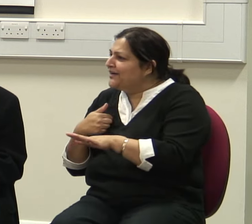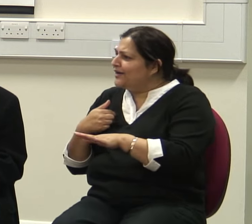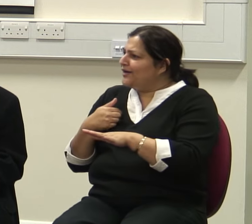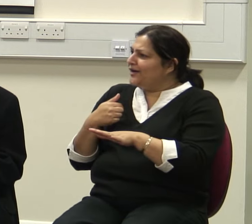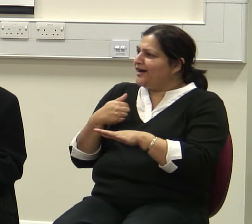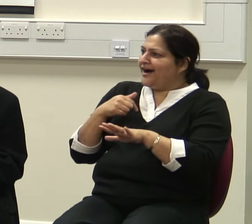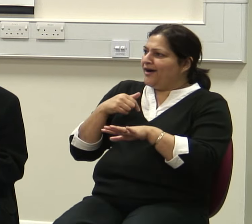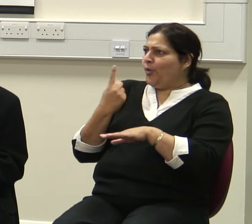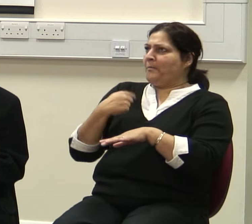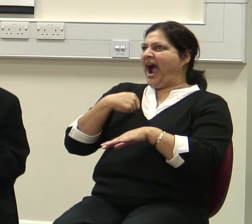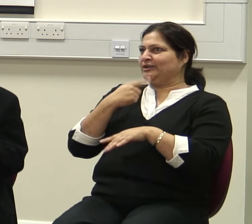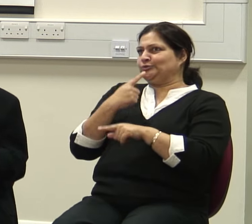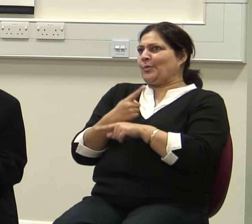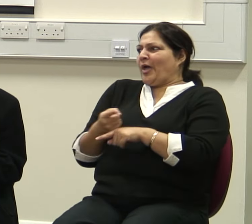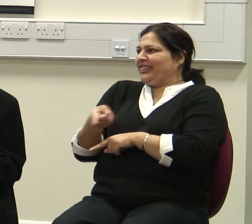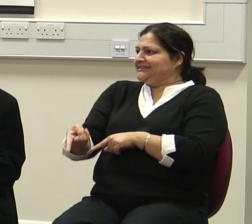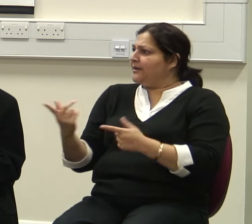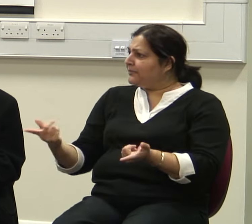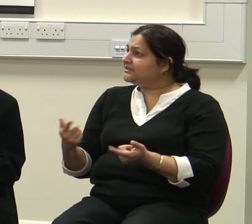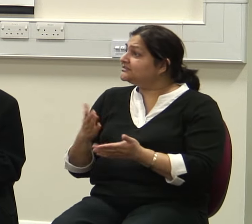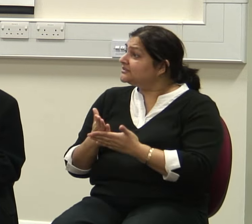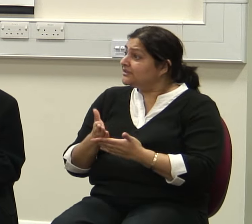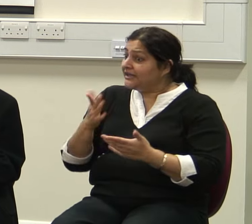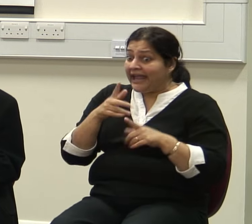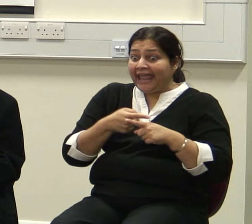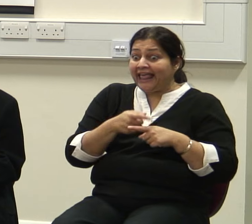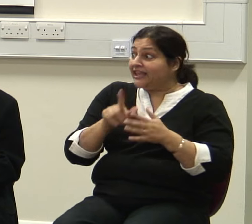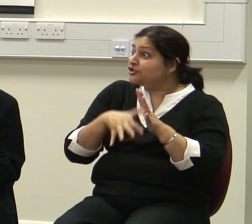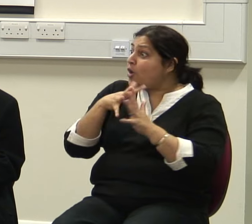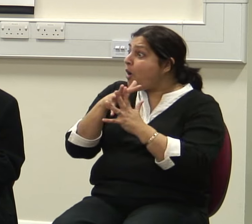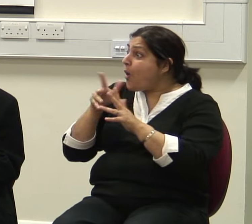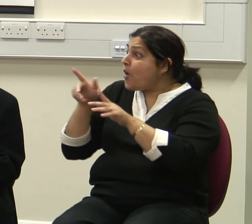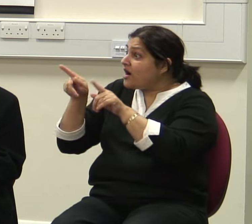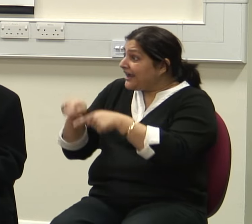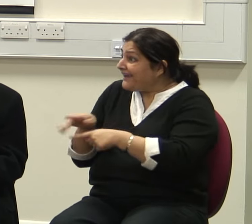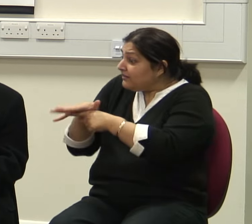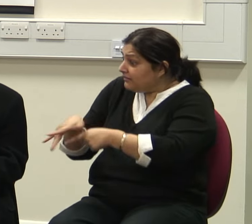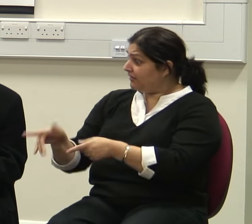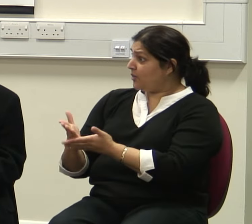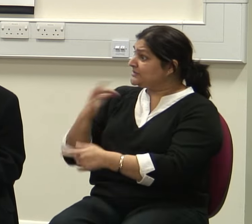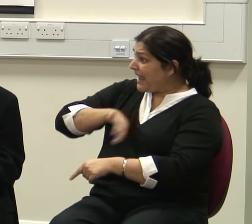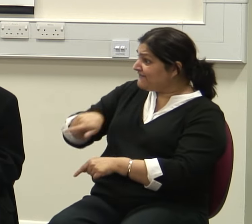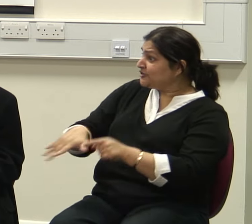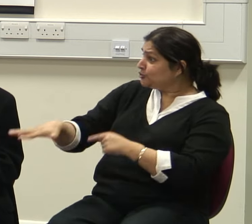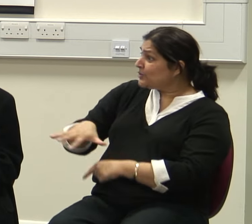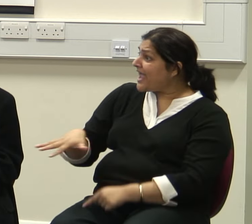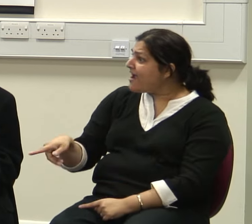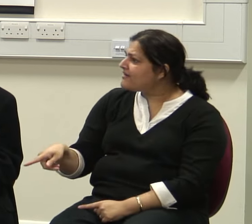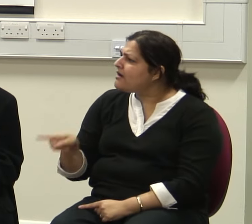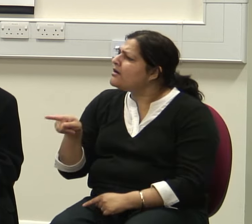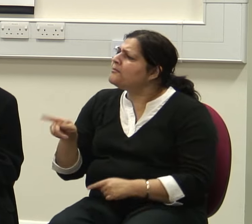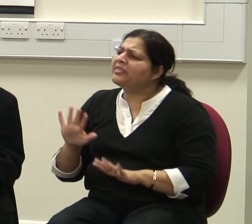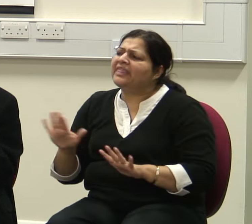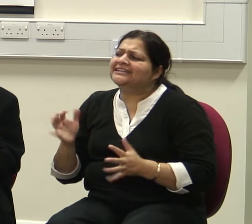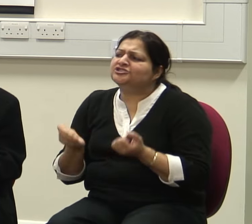am I to say this? It seems to be, on the whole, was very beneficial in that area. But that doesn't justify coercion. That